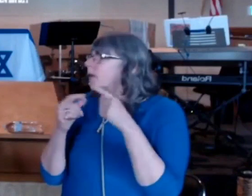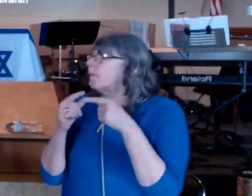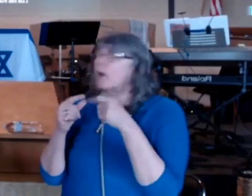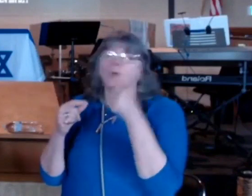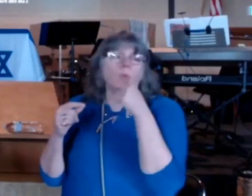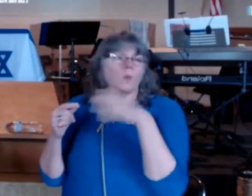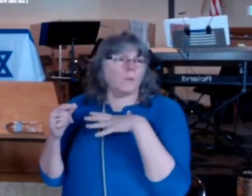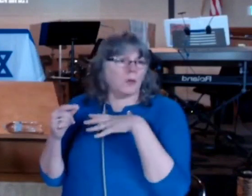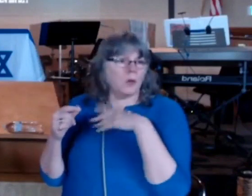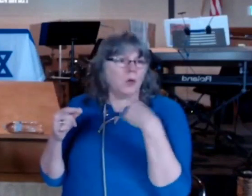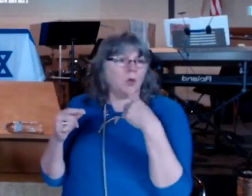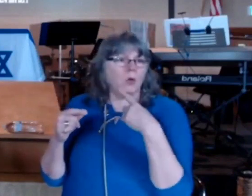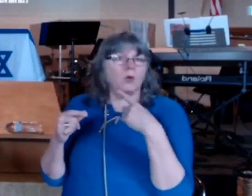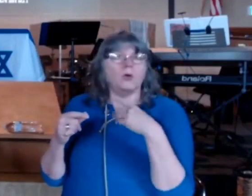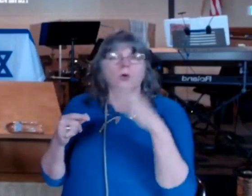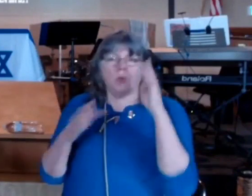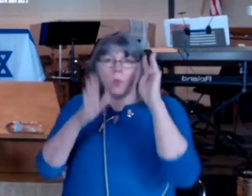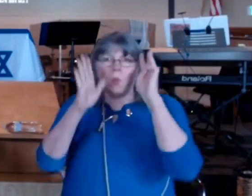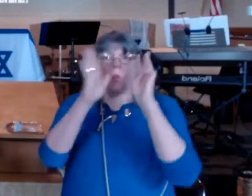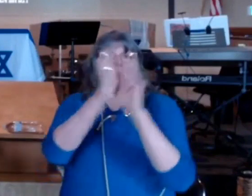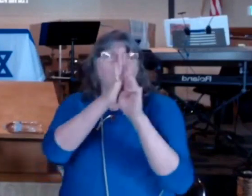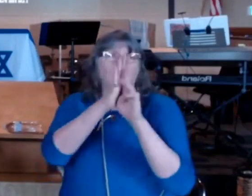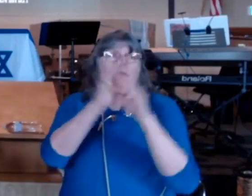woman who willed a miracle